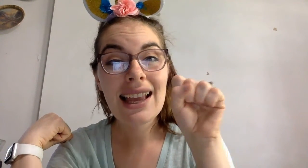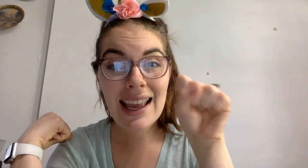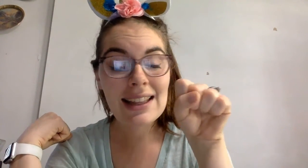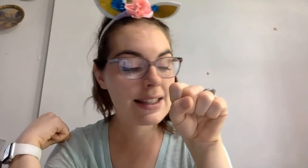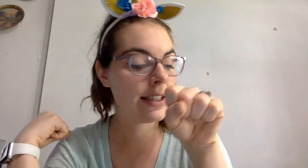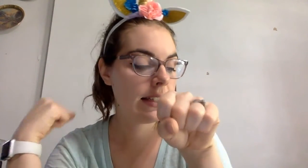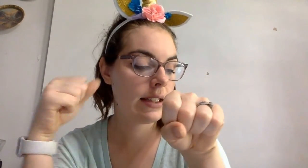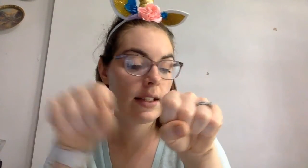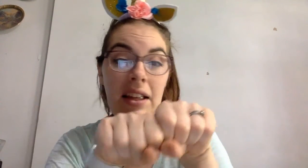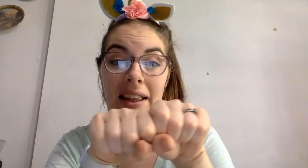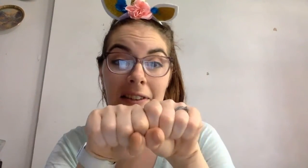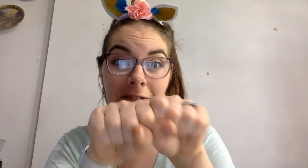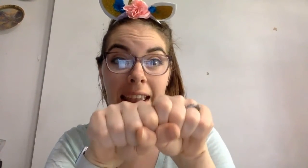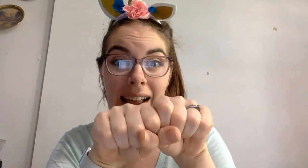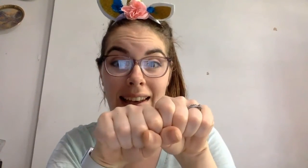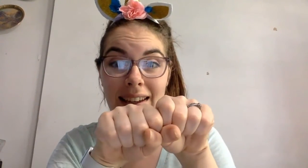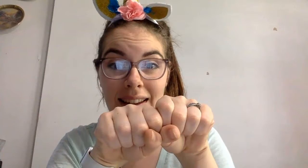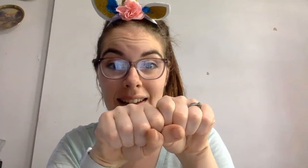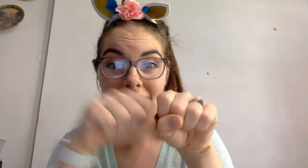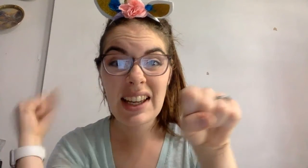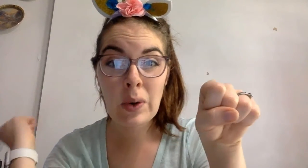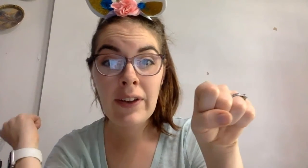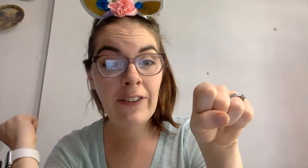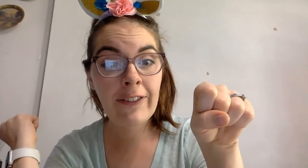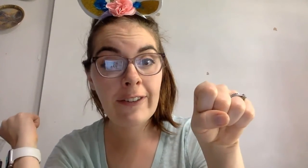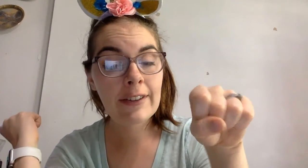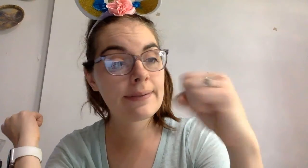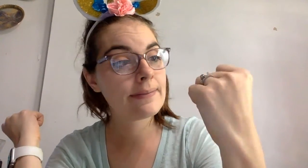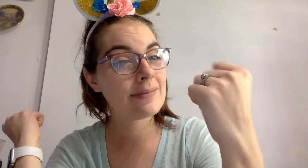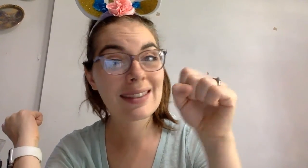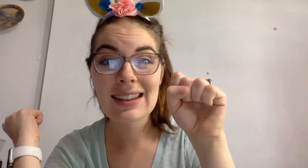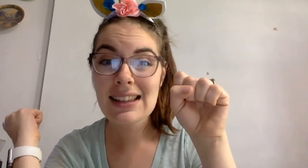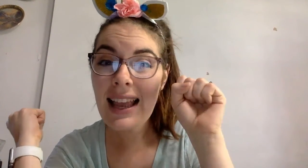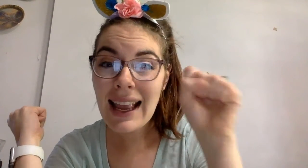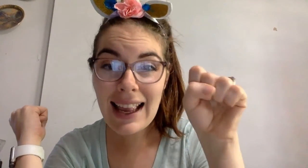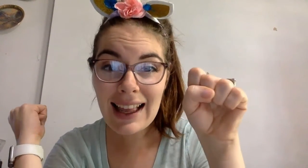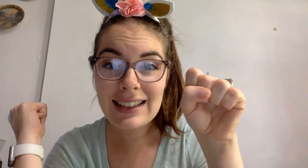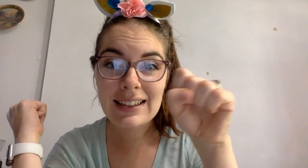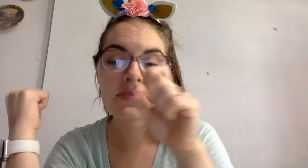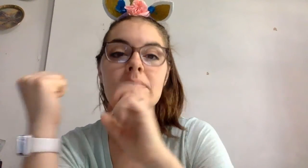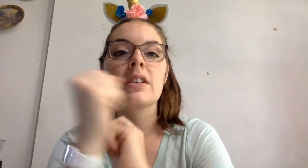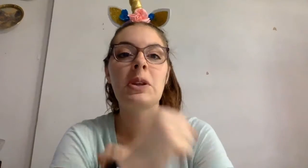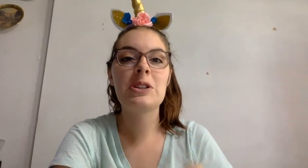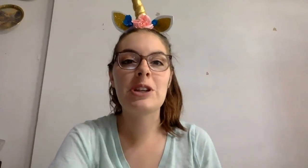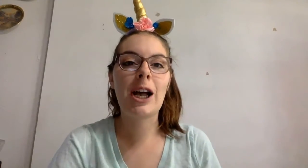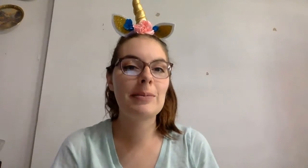It. Fan. Take away f. An. Good job.